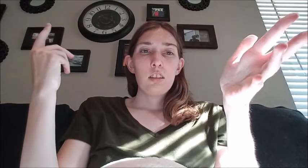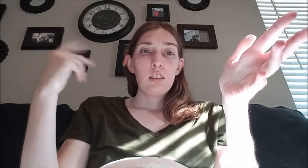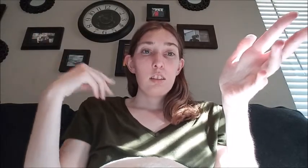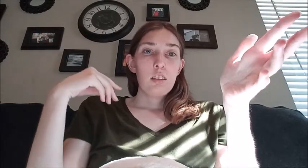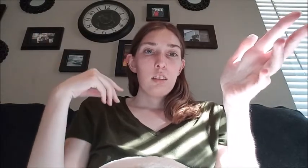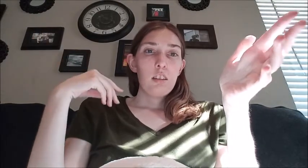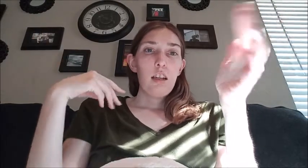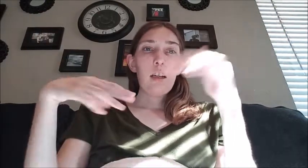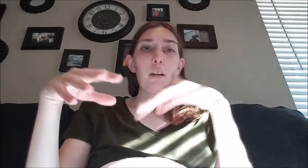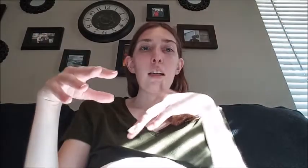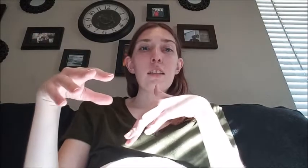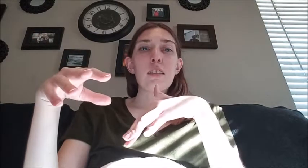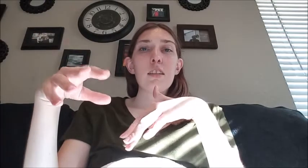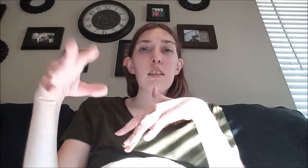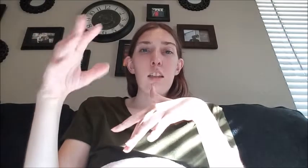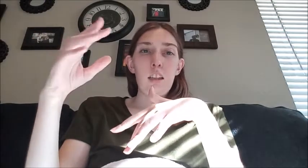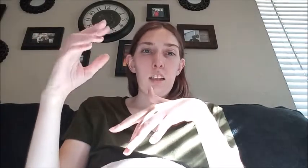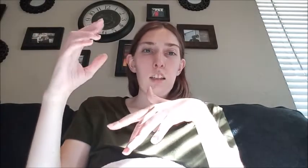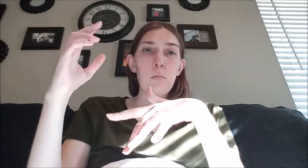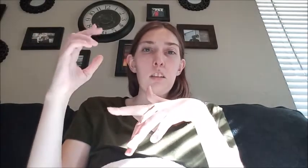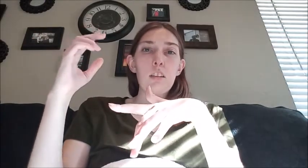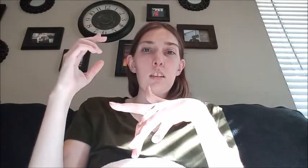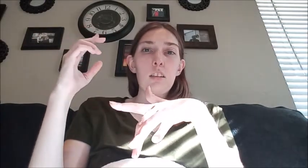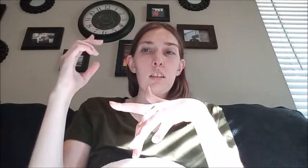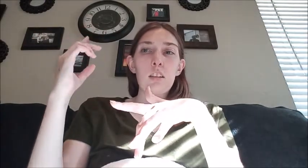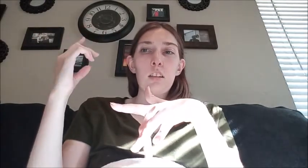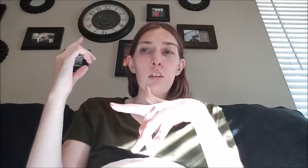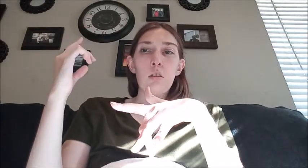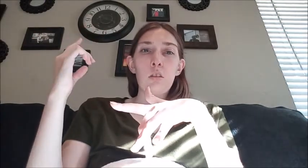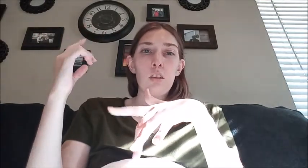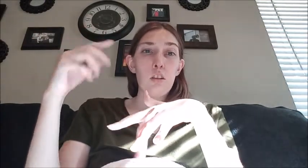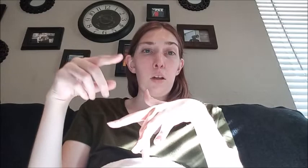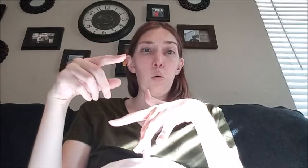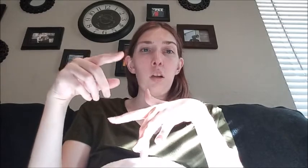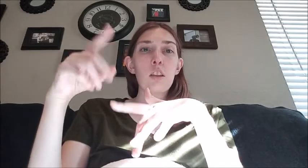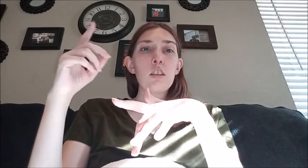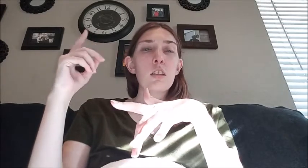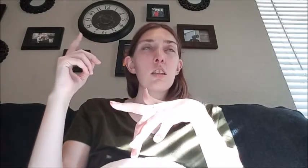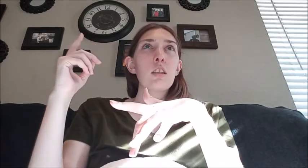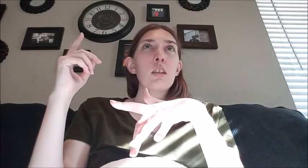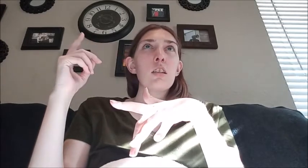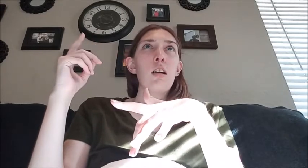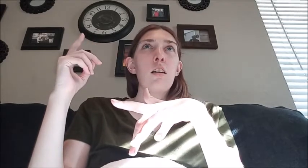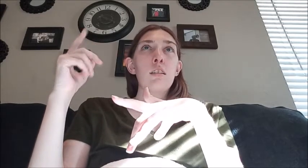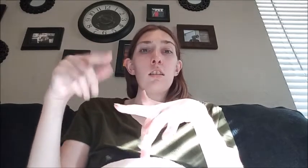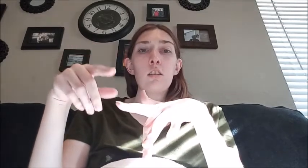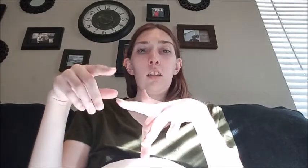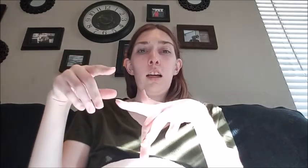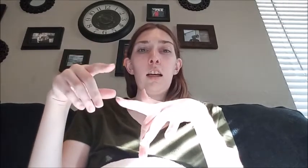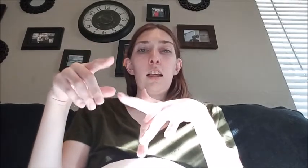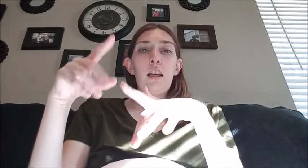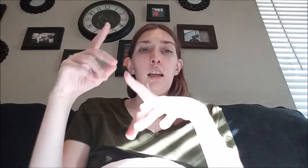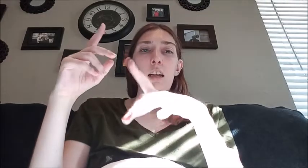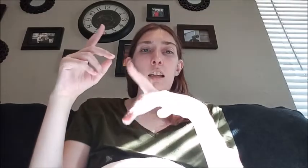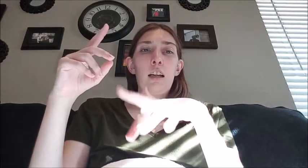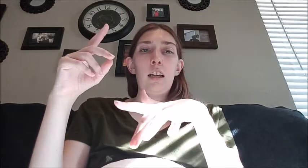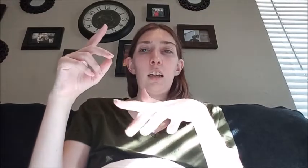so anyways I am gonna go do my course and continue that and I